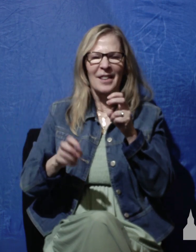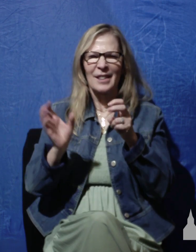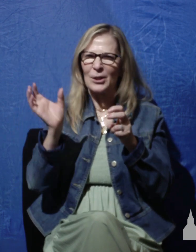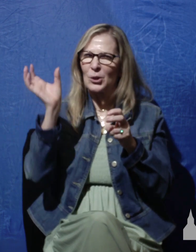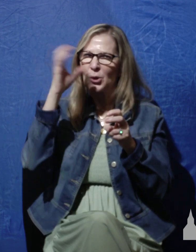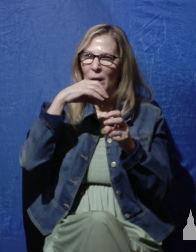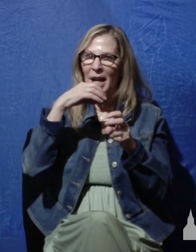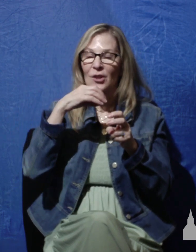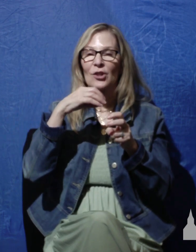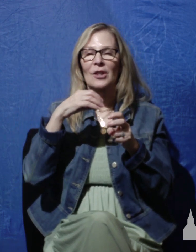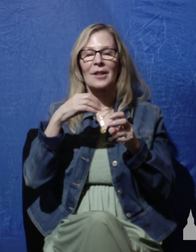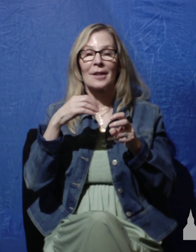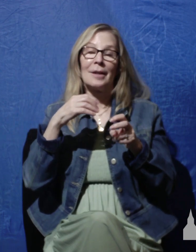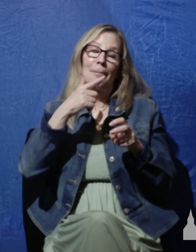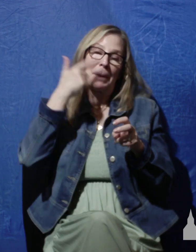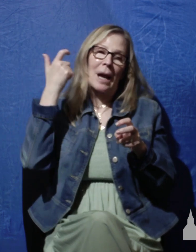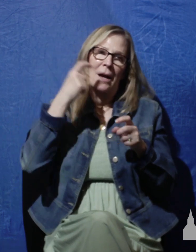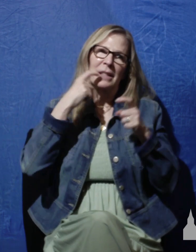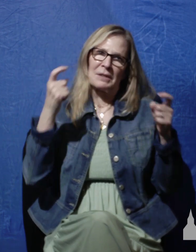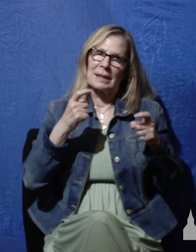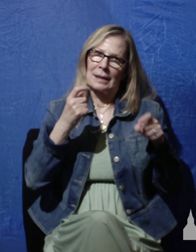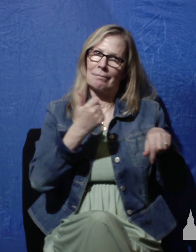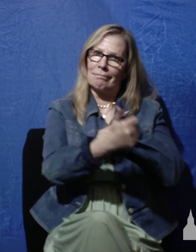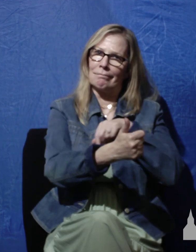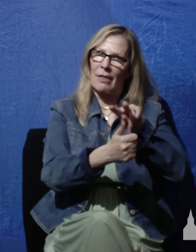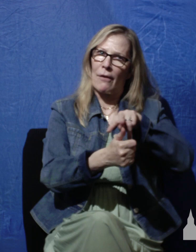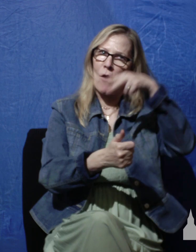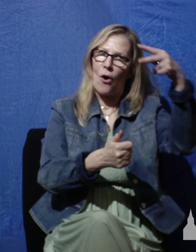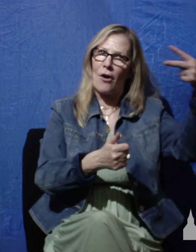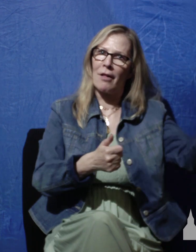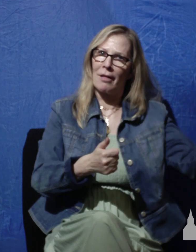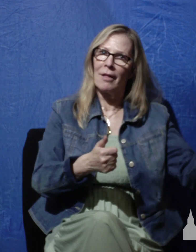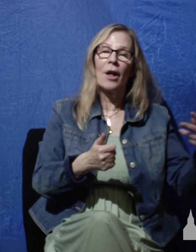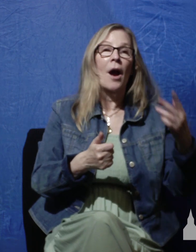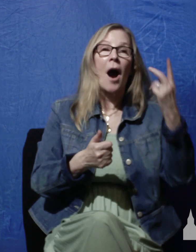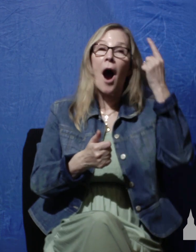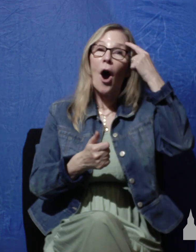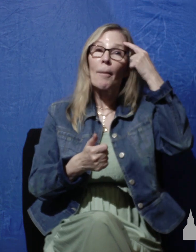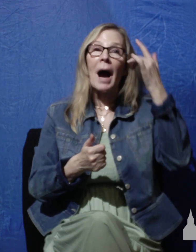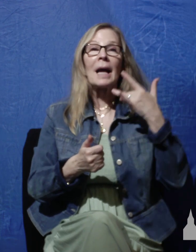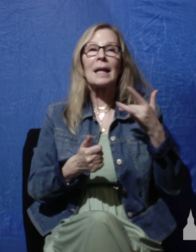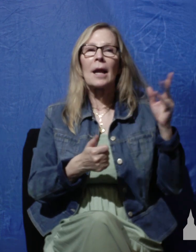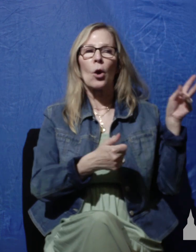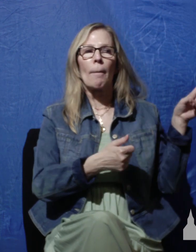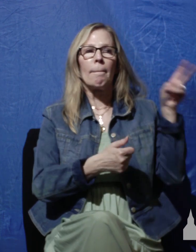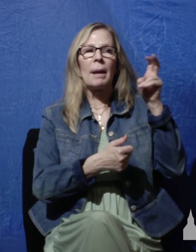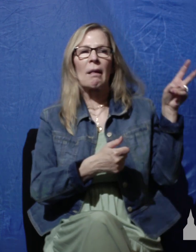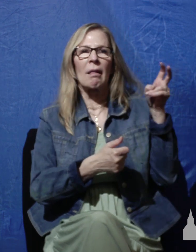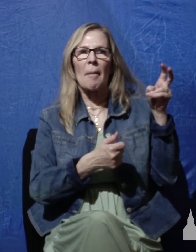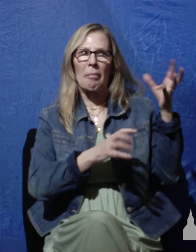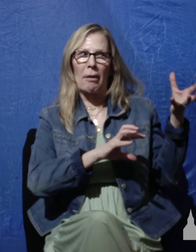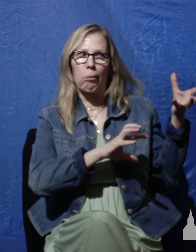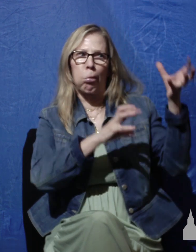engendered by the fall, it treasures up the rubbish of the past and permits priceless treasures to lie neglected.